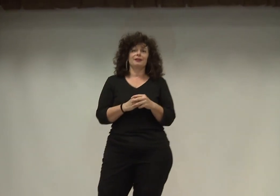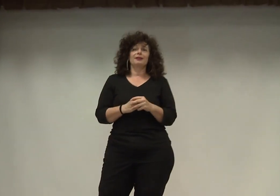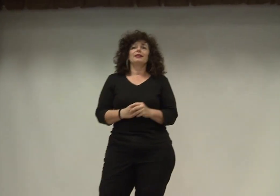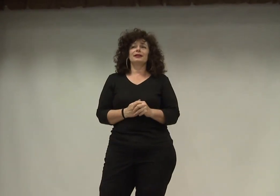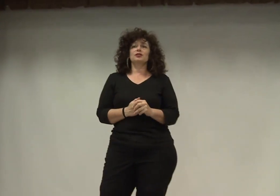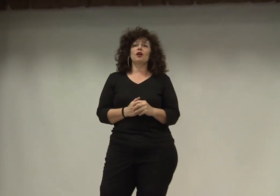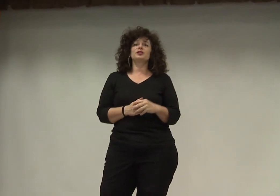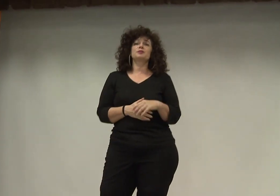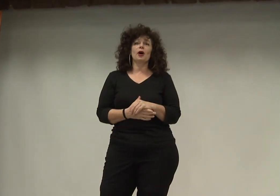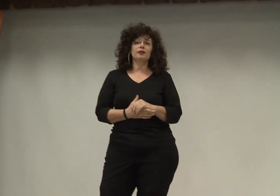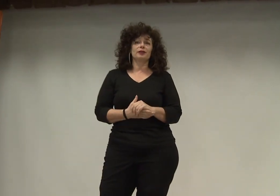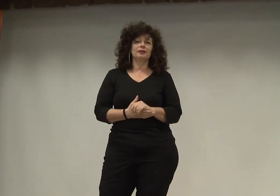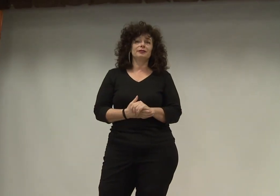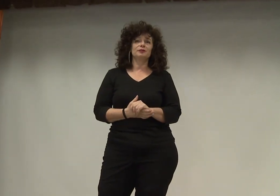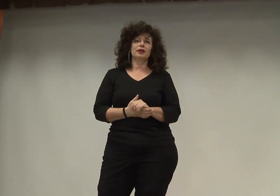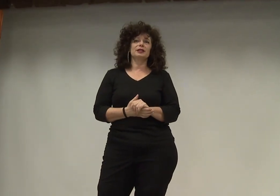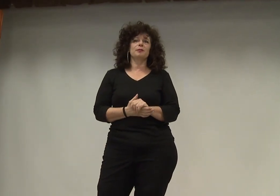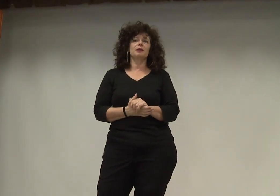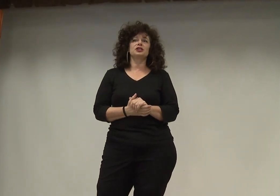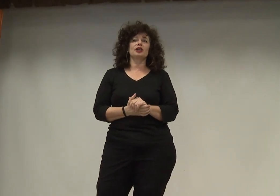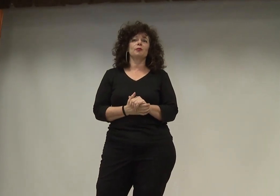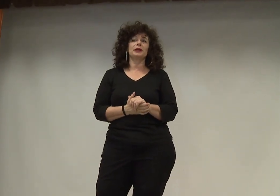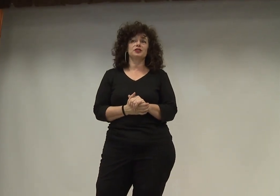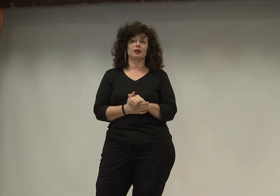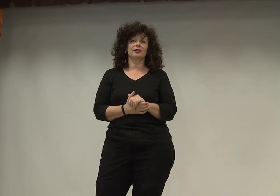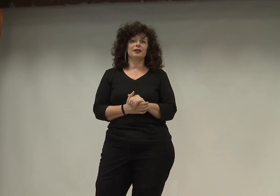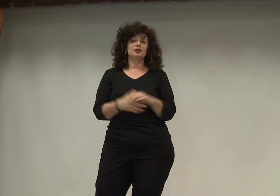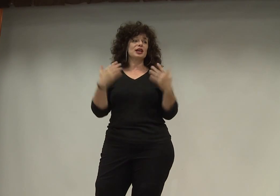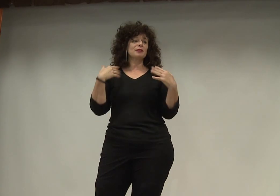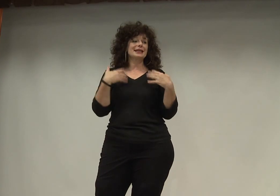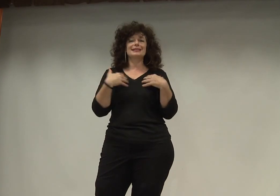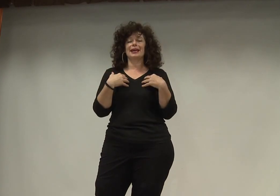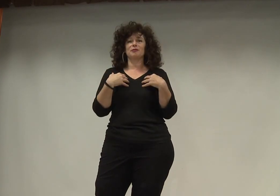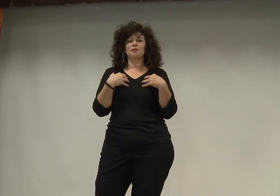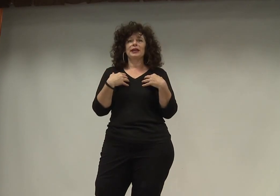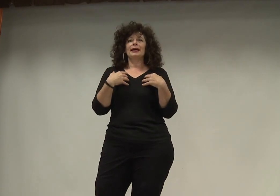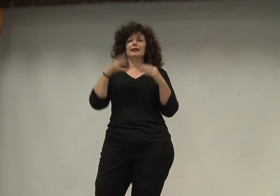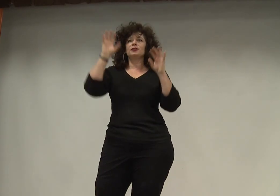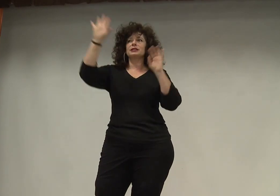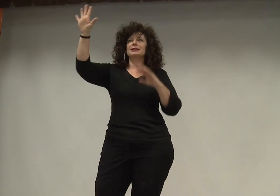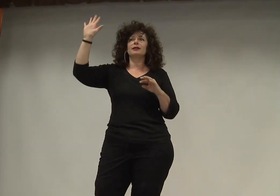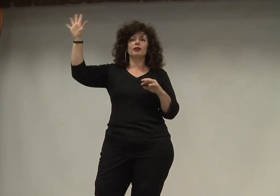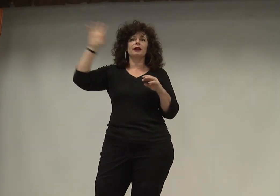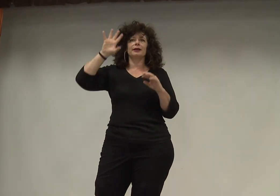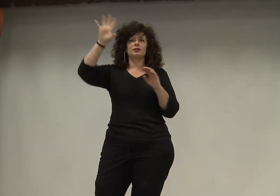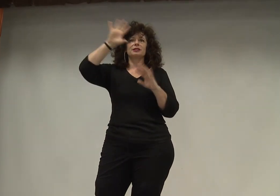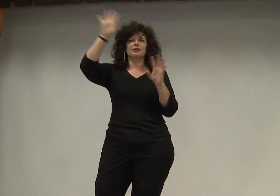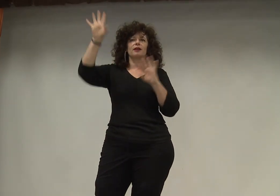It's called Sparkle, and it's by Michelle Pinshock, same last name, and you can see it online, can see the